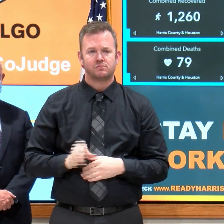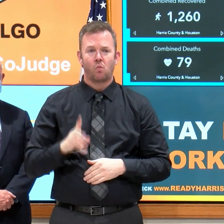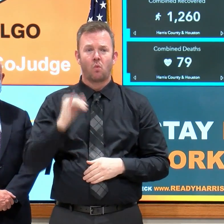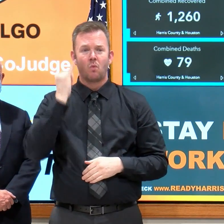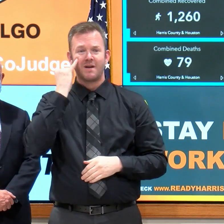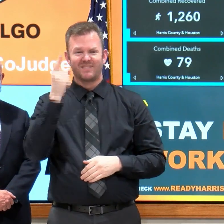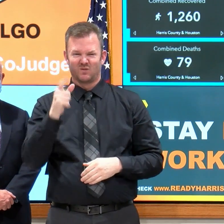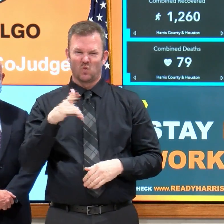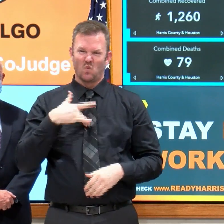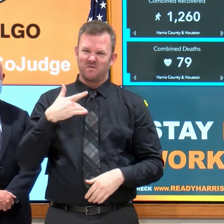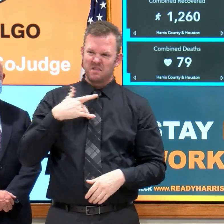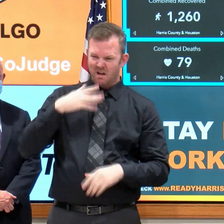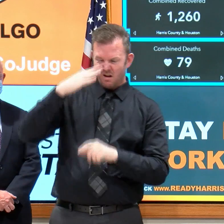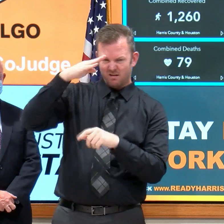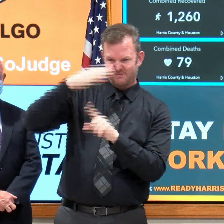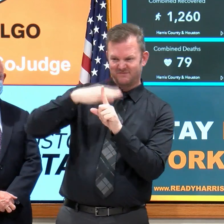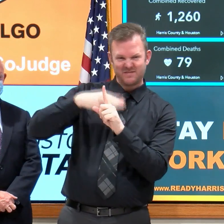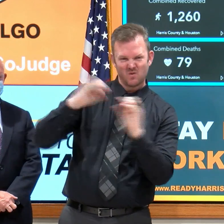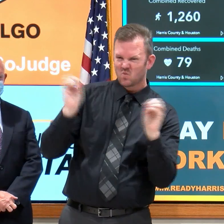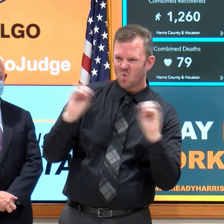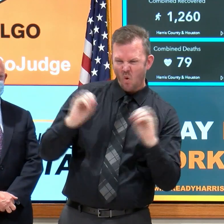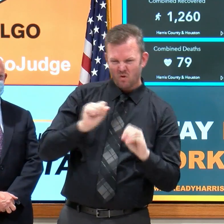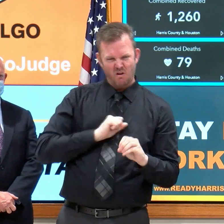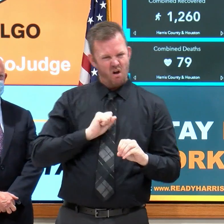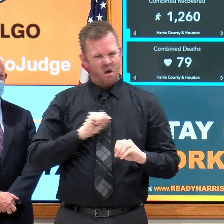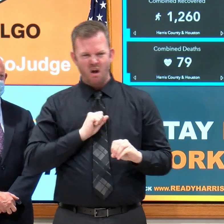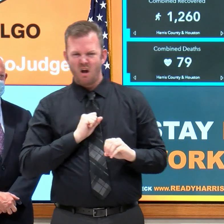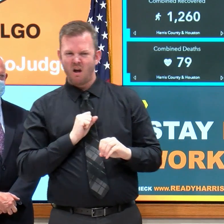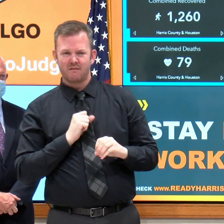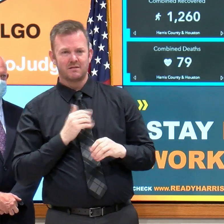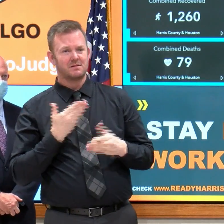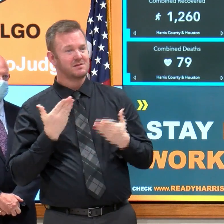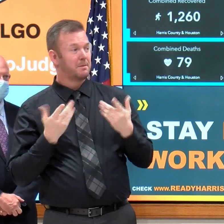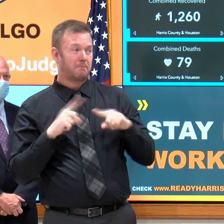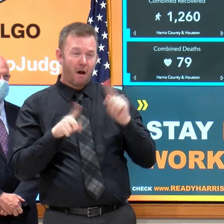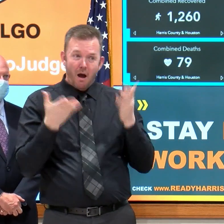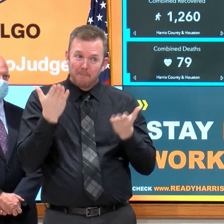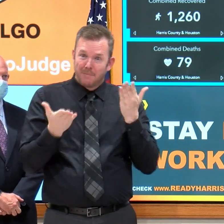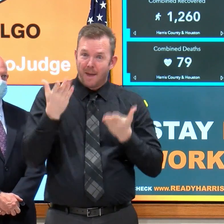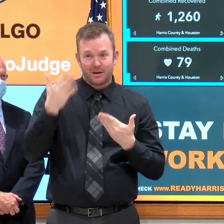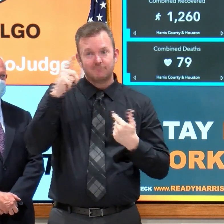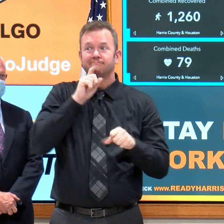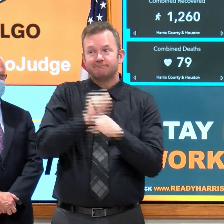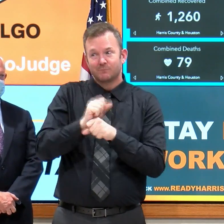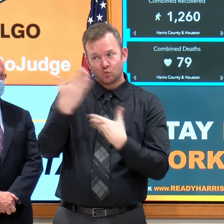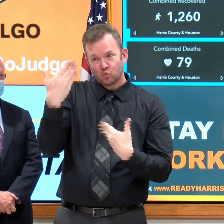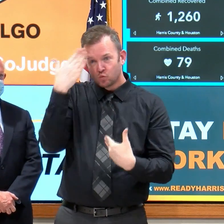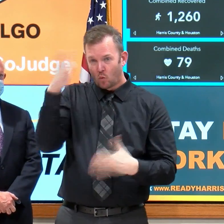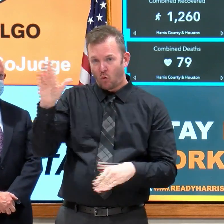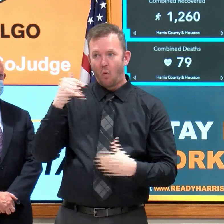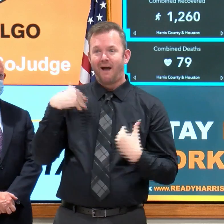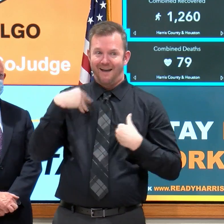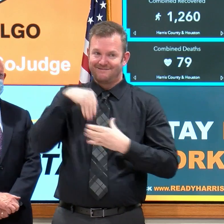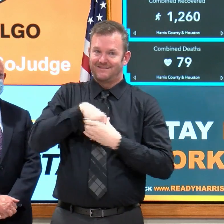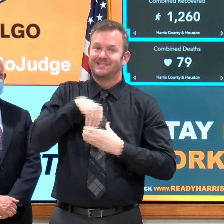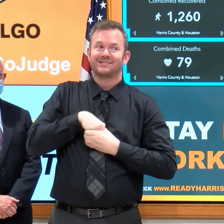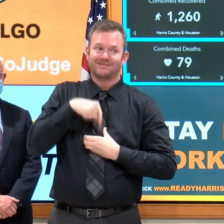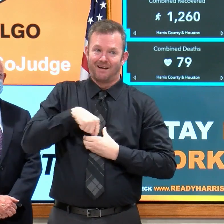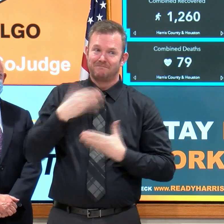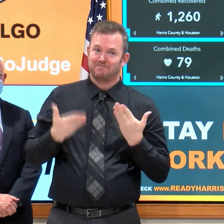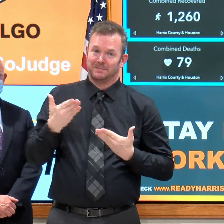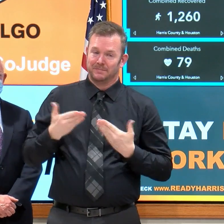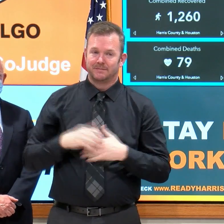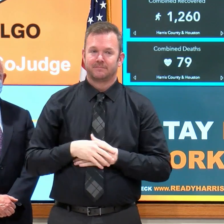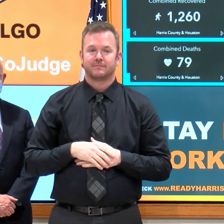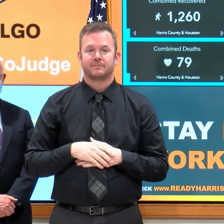you're not infectious and that you cannot infect someone else. Most people will not know if they are sick and